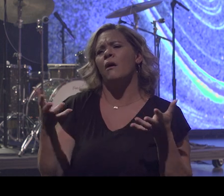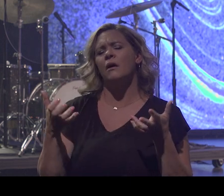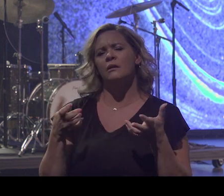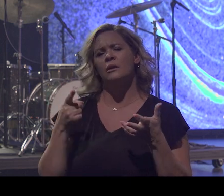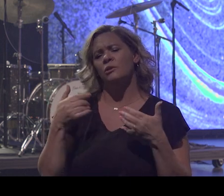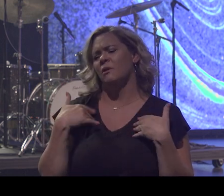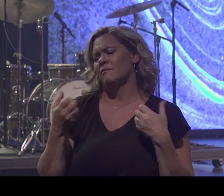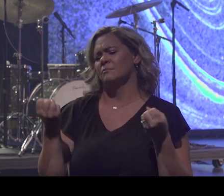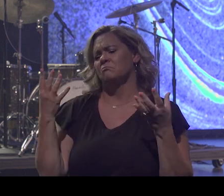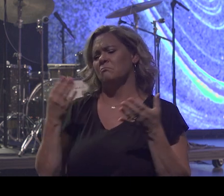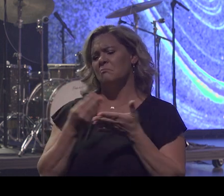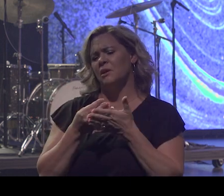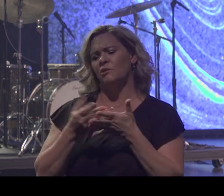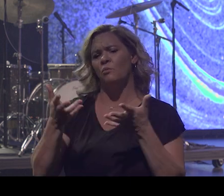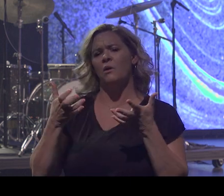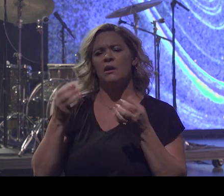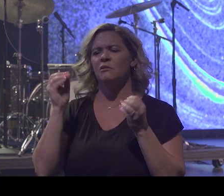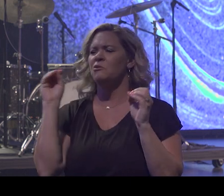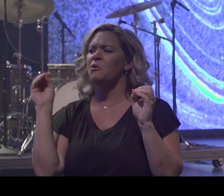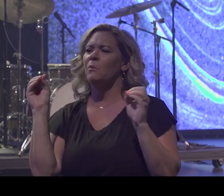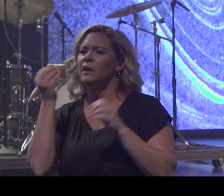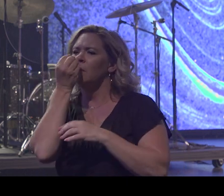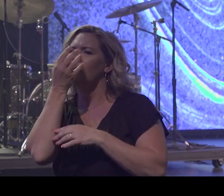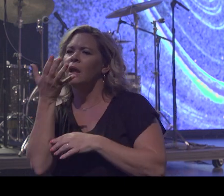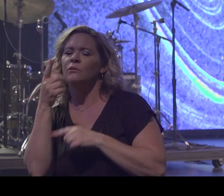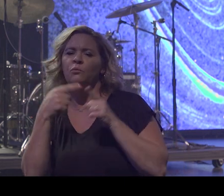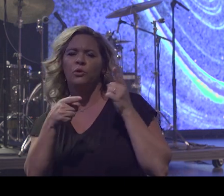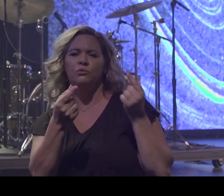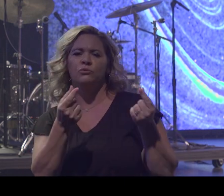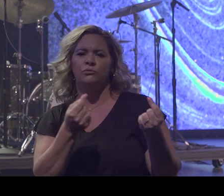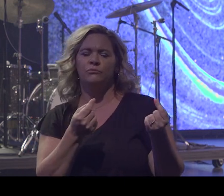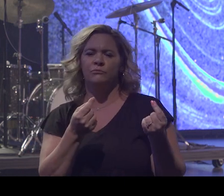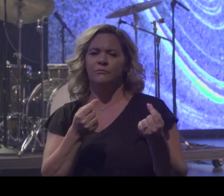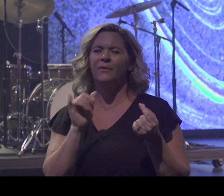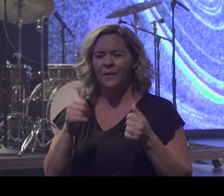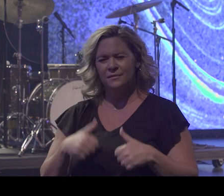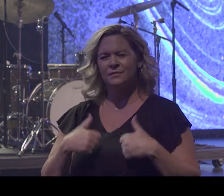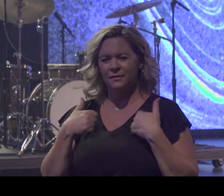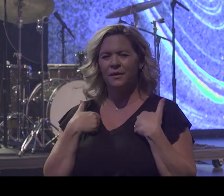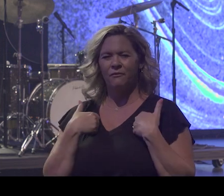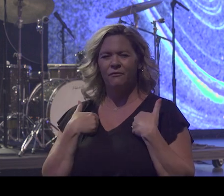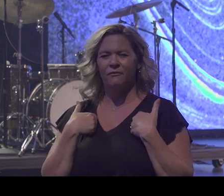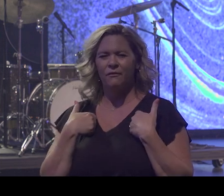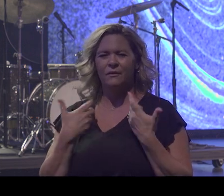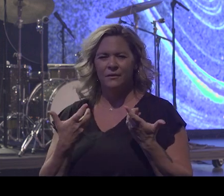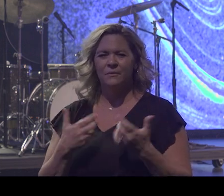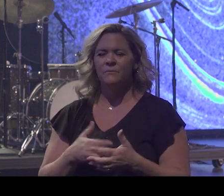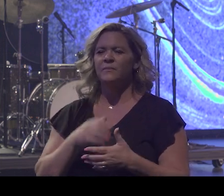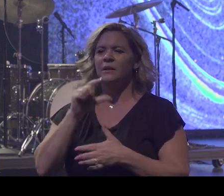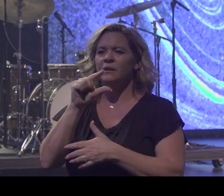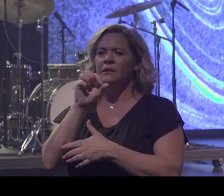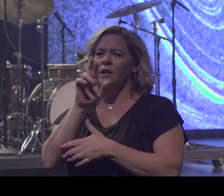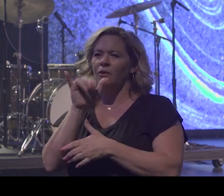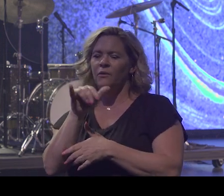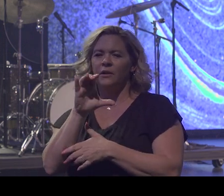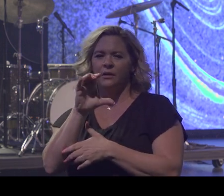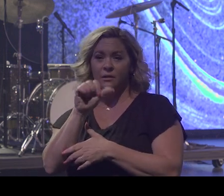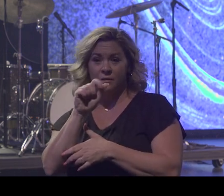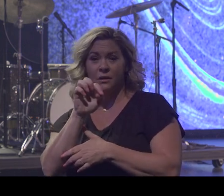money. Nobody cares. You know, that's the life it is. Gary Carter was a great example of what a man is supposed to